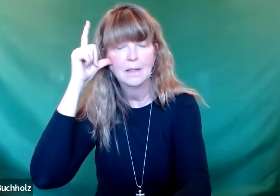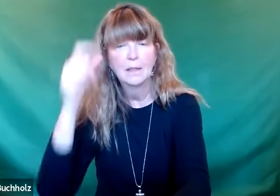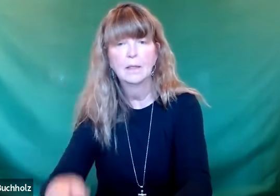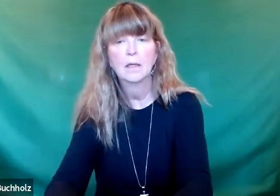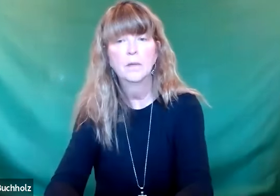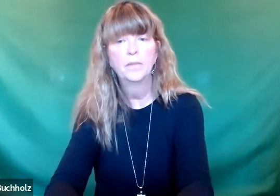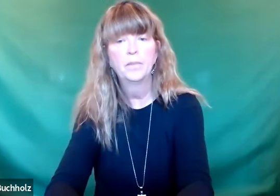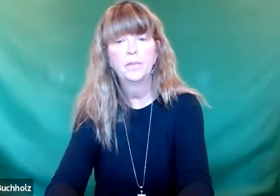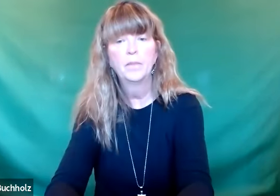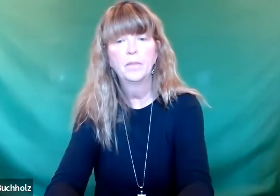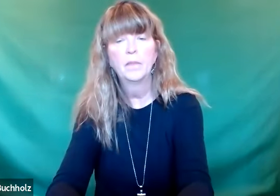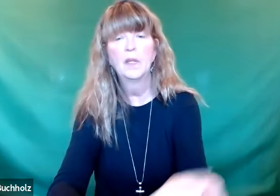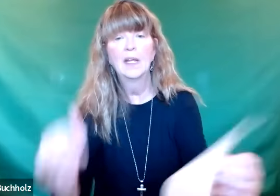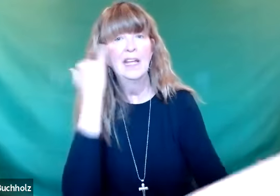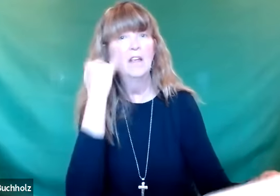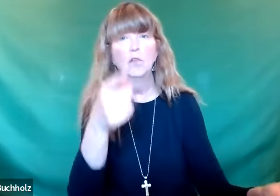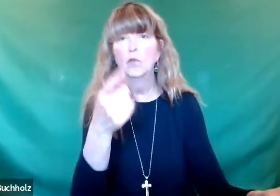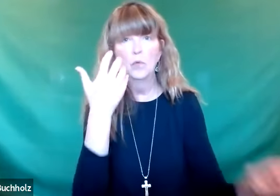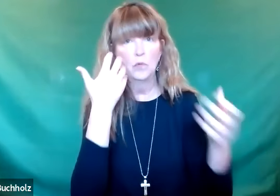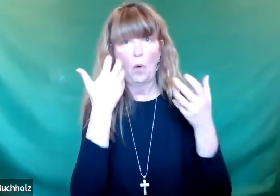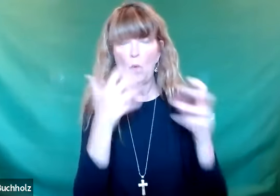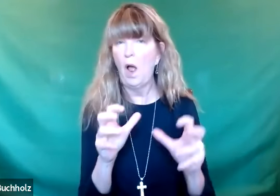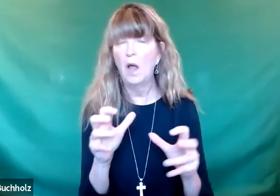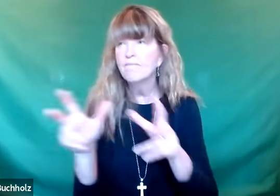to attend and truly wanted to listen to Jesus' teaching.